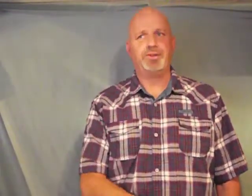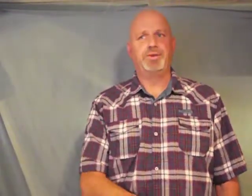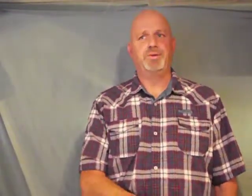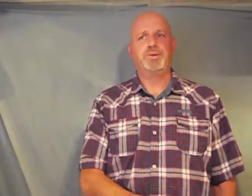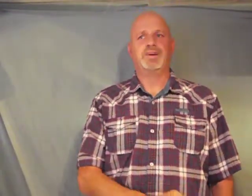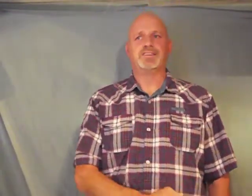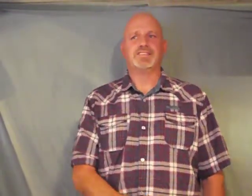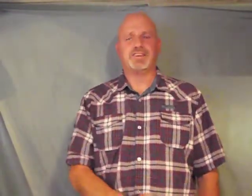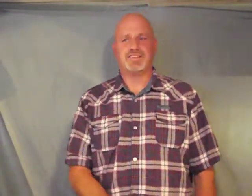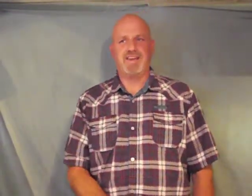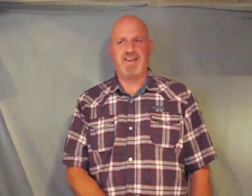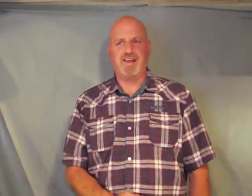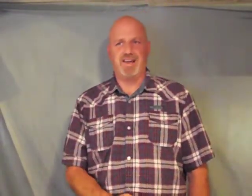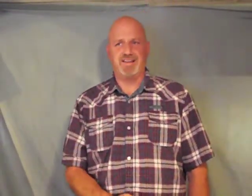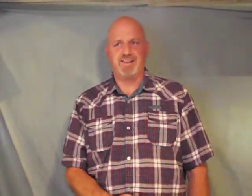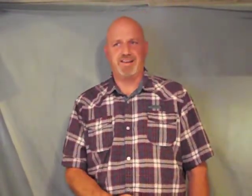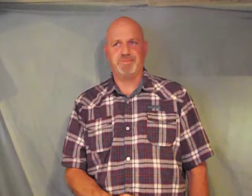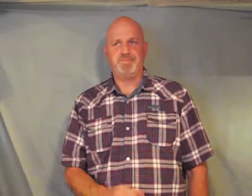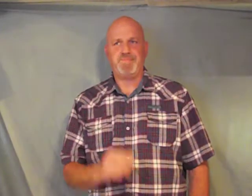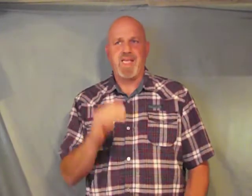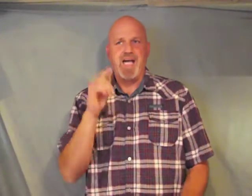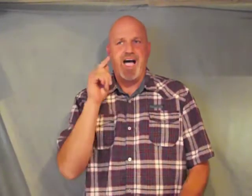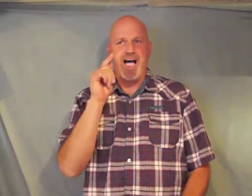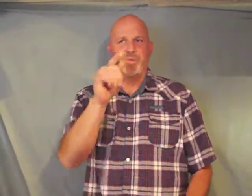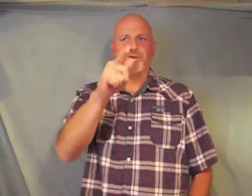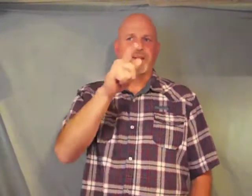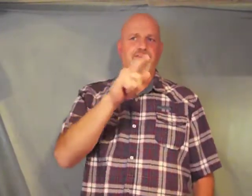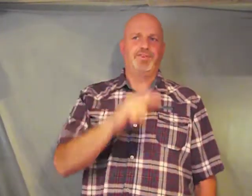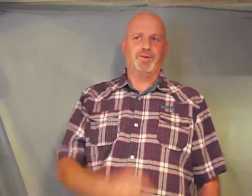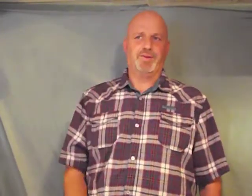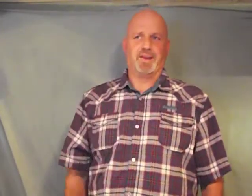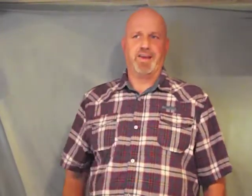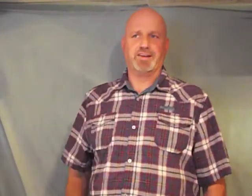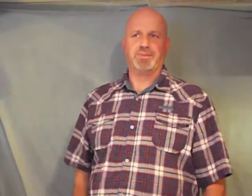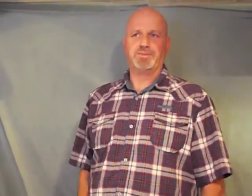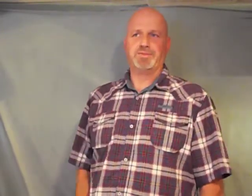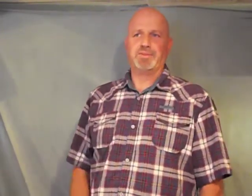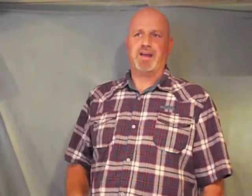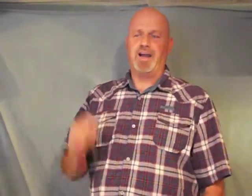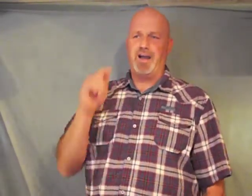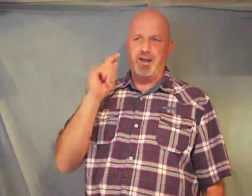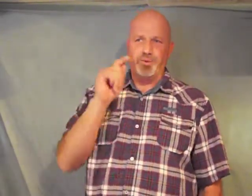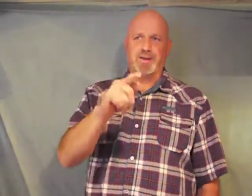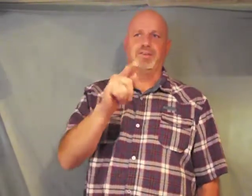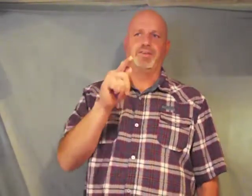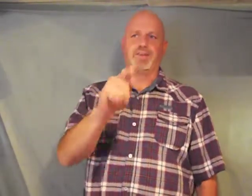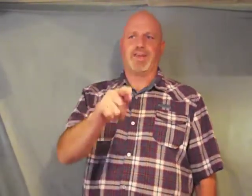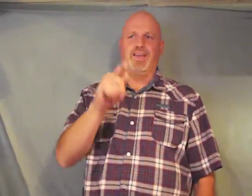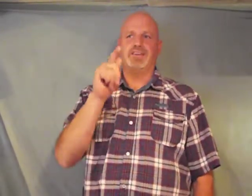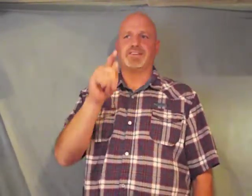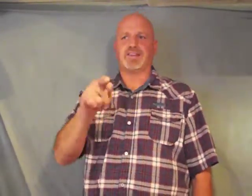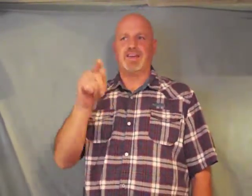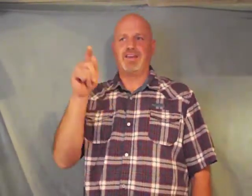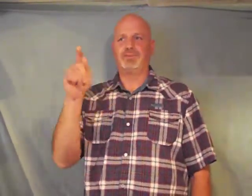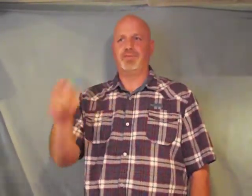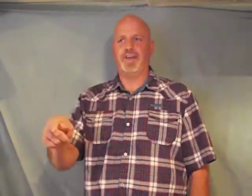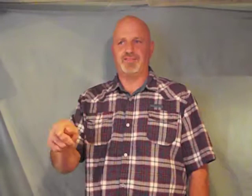16 19 I will give you the kingdoms I will give you the keys of the kingdom of heaven